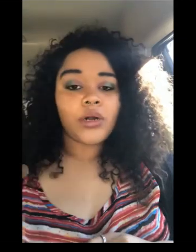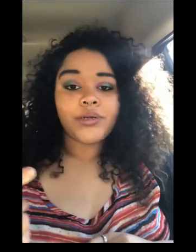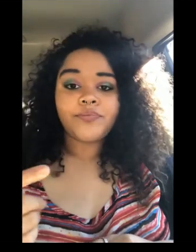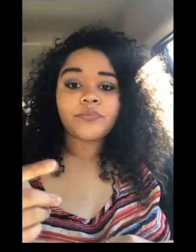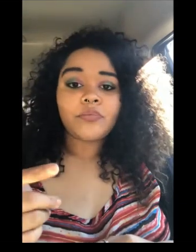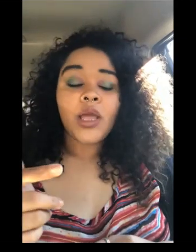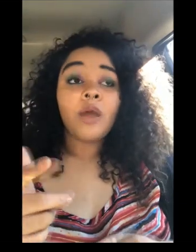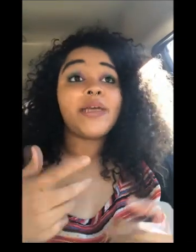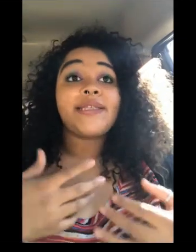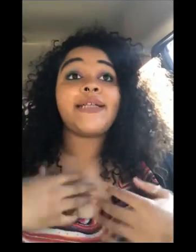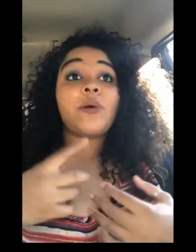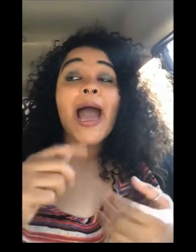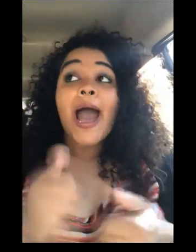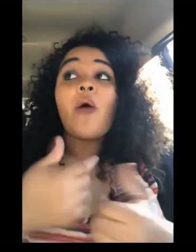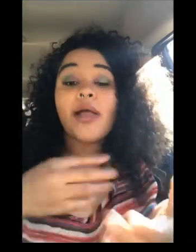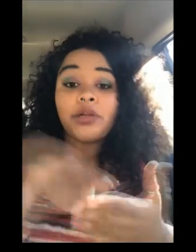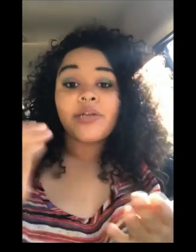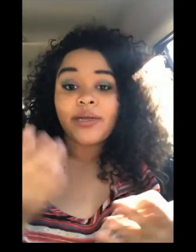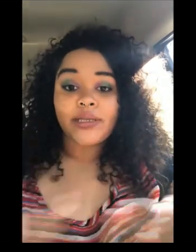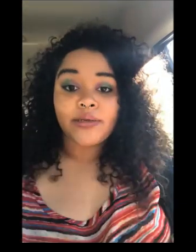because that's how i learned everything